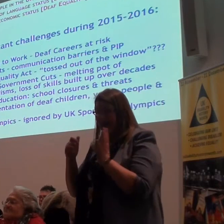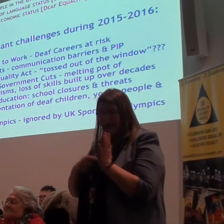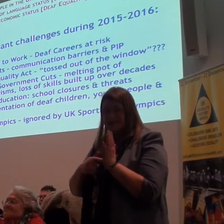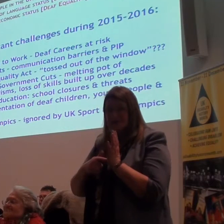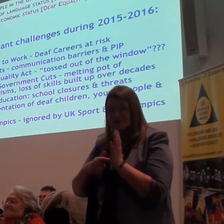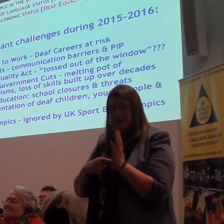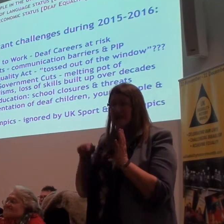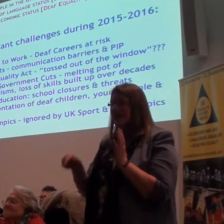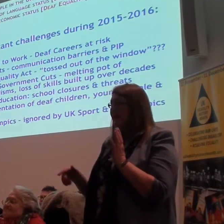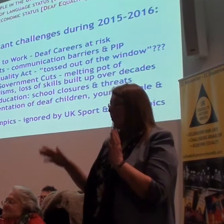The Equality Act.